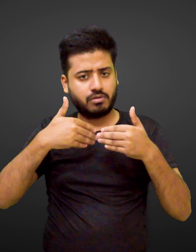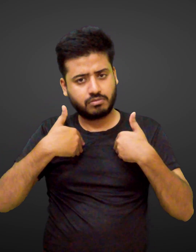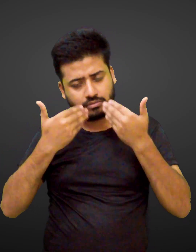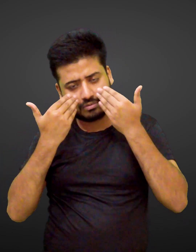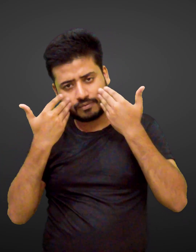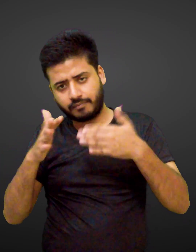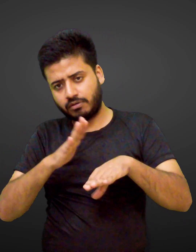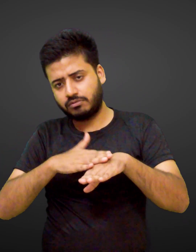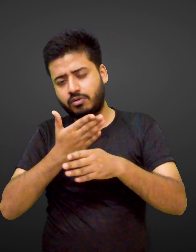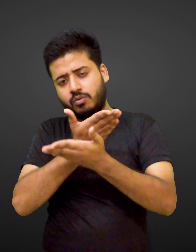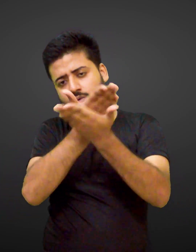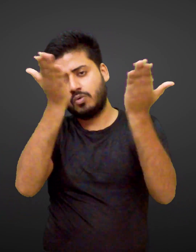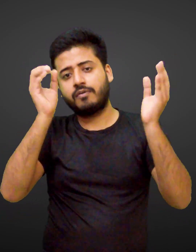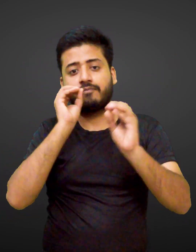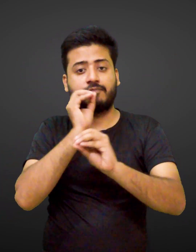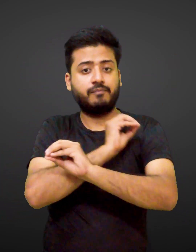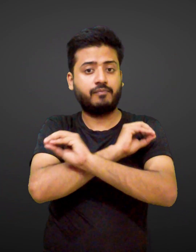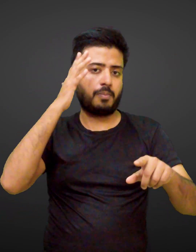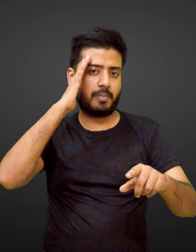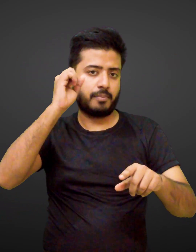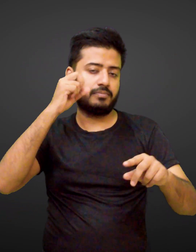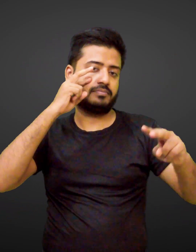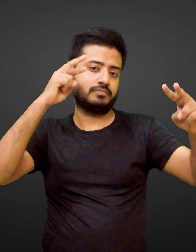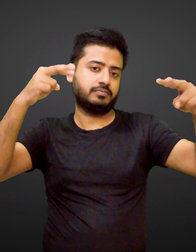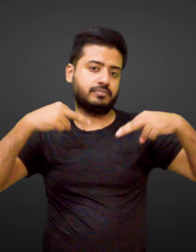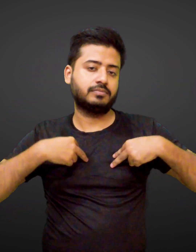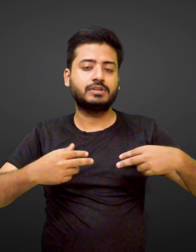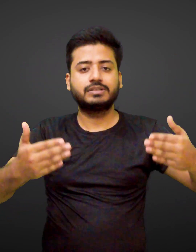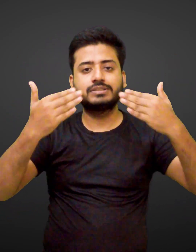gk is widely available basic information not